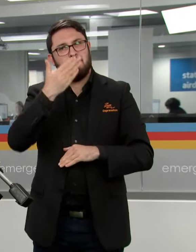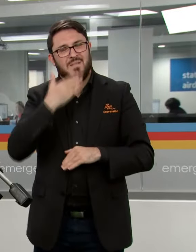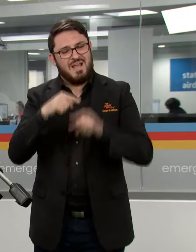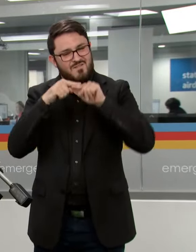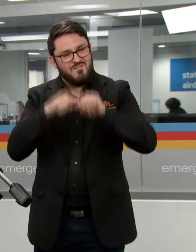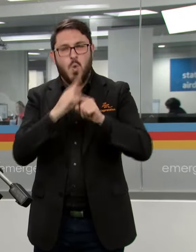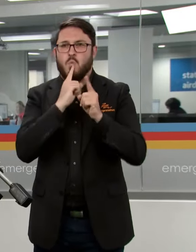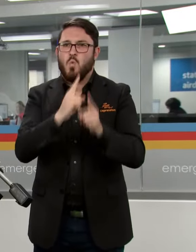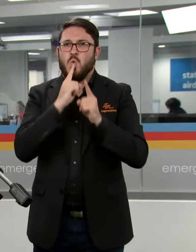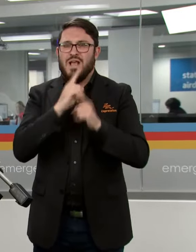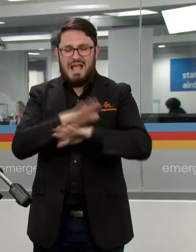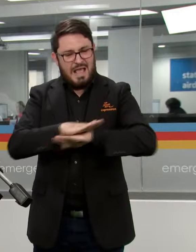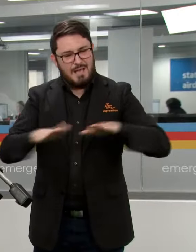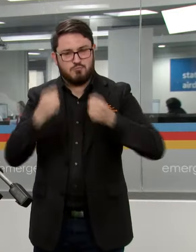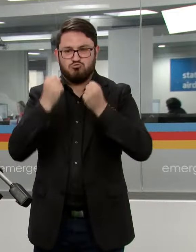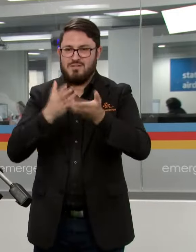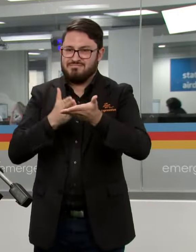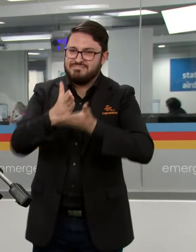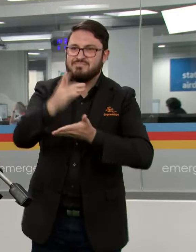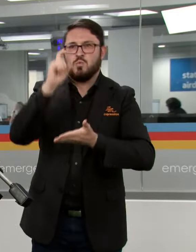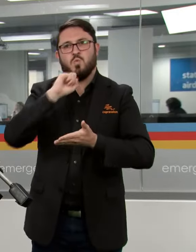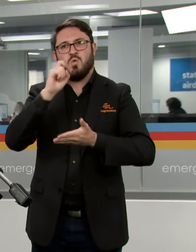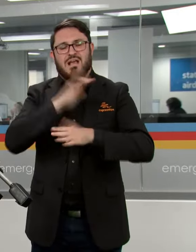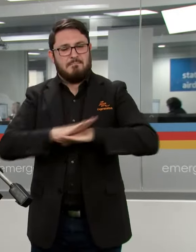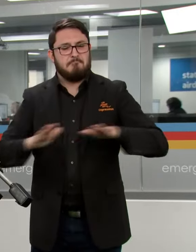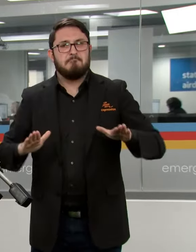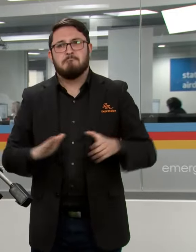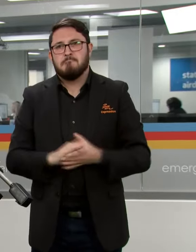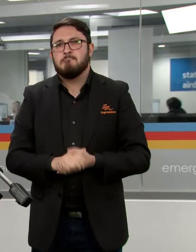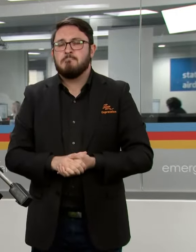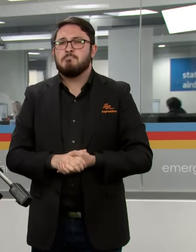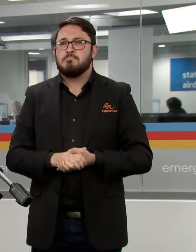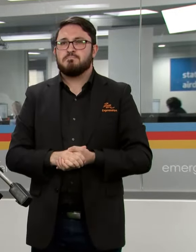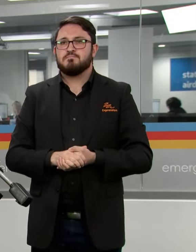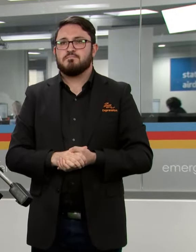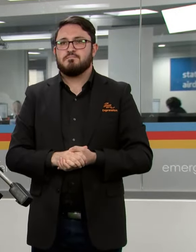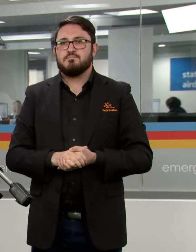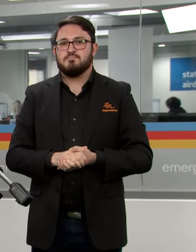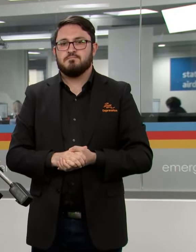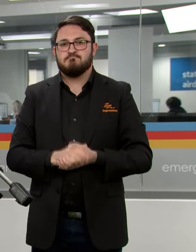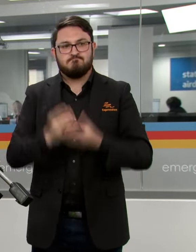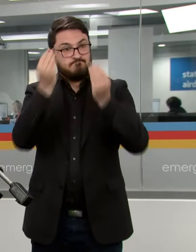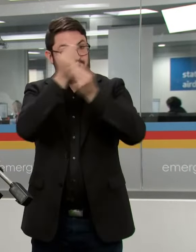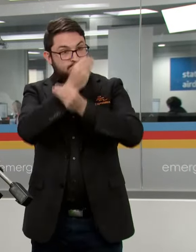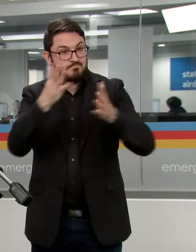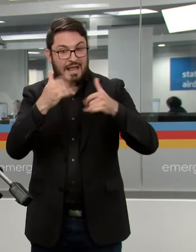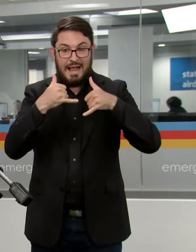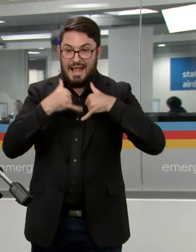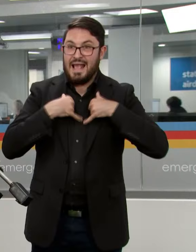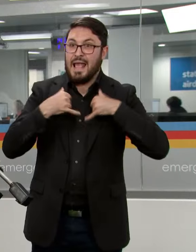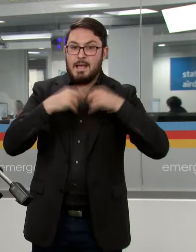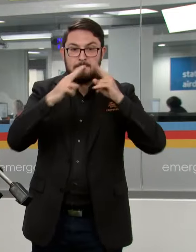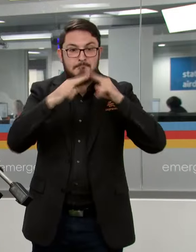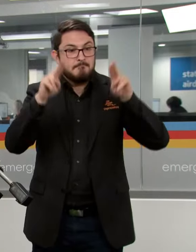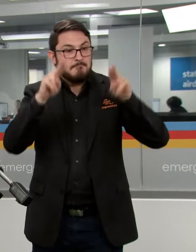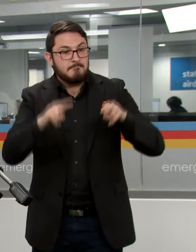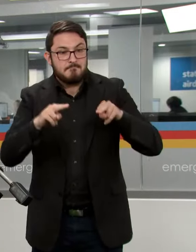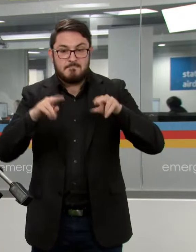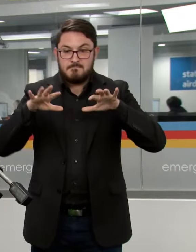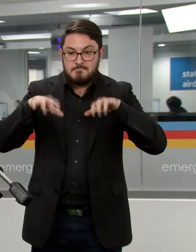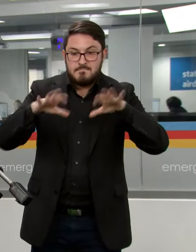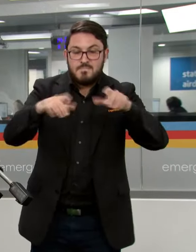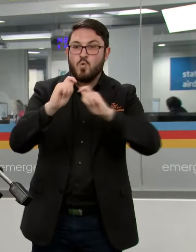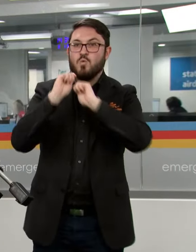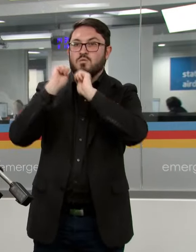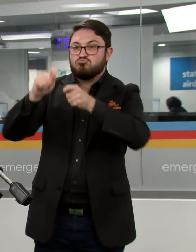warnings and don't drive through flood water. A particular message for campers and those visiting or fishing